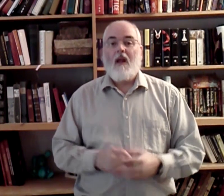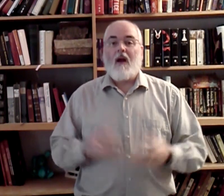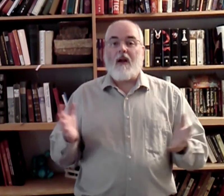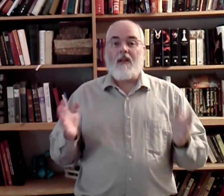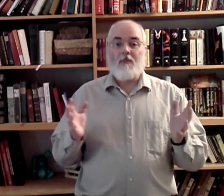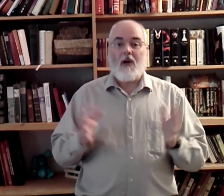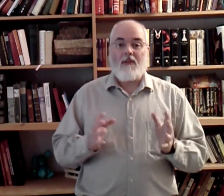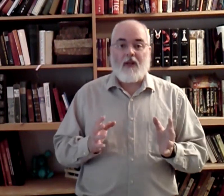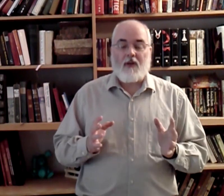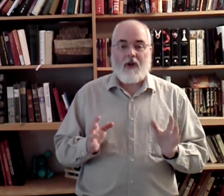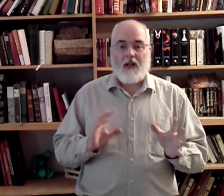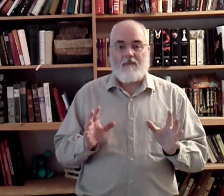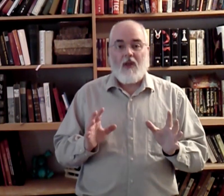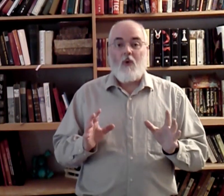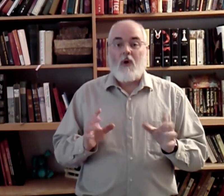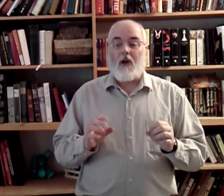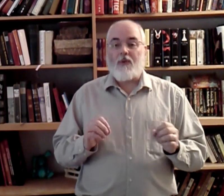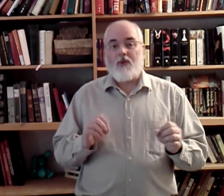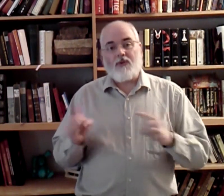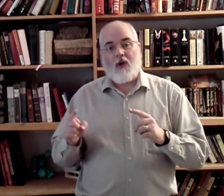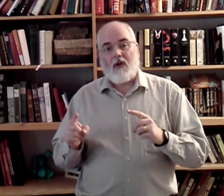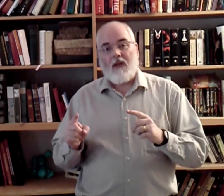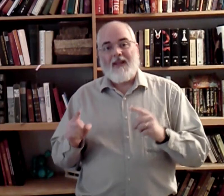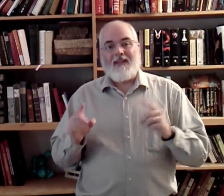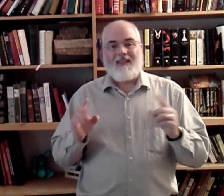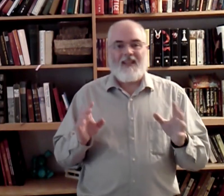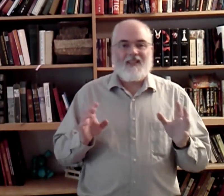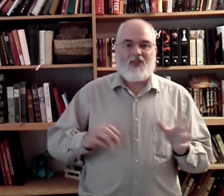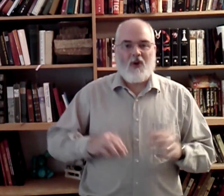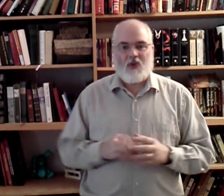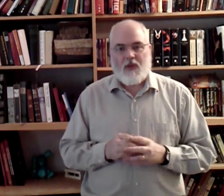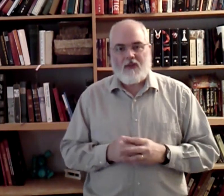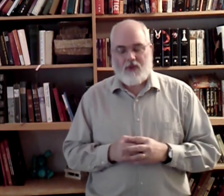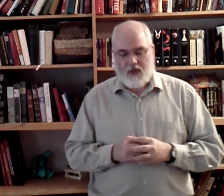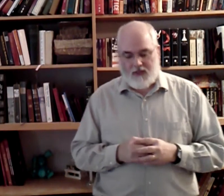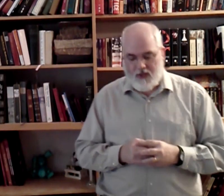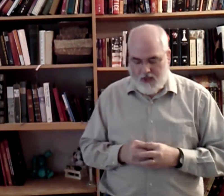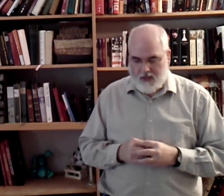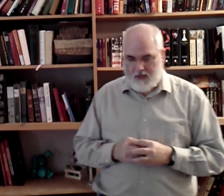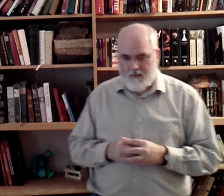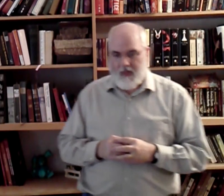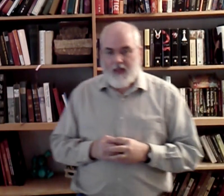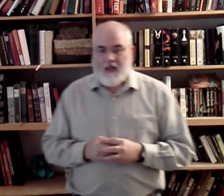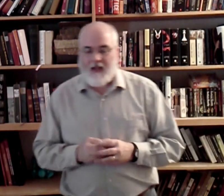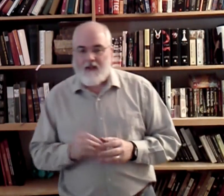Alright, in this part of the video training, we're going to go through the song "'Tis so sweet to trust in Jesus." Now,